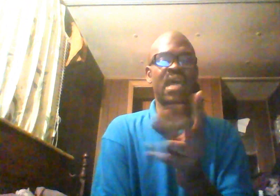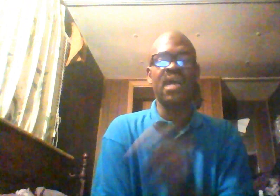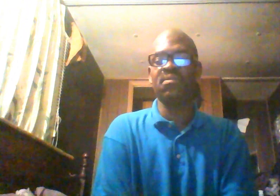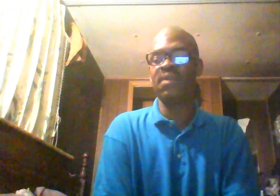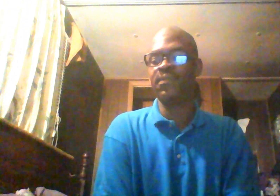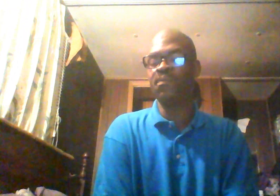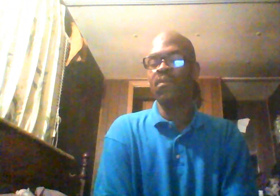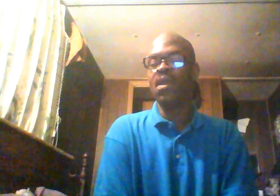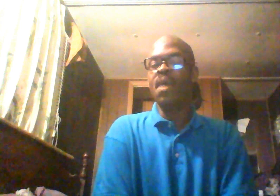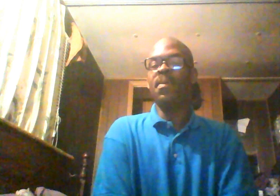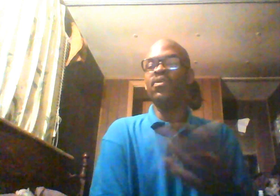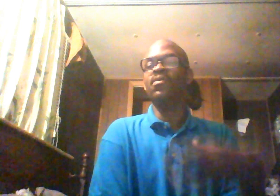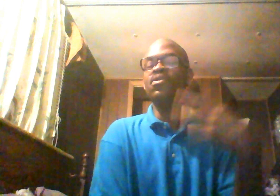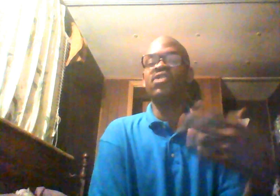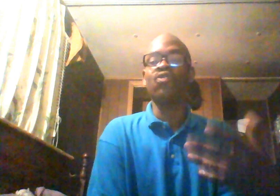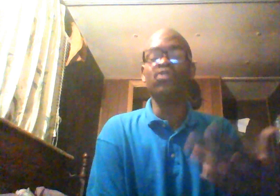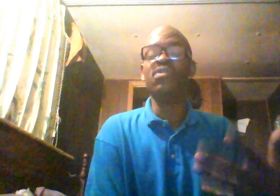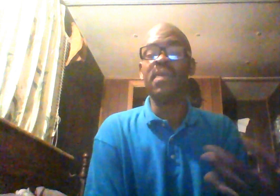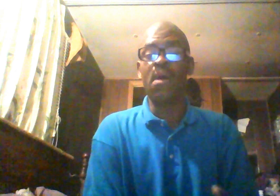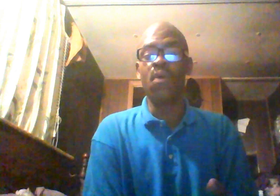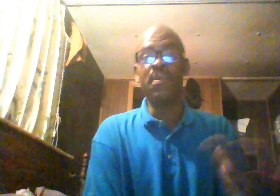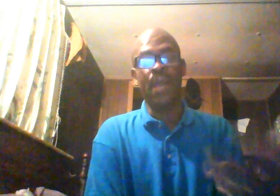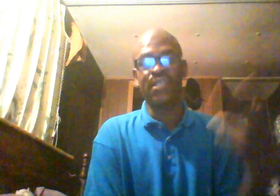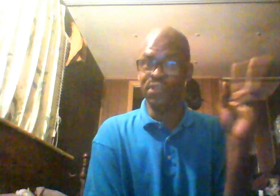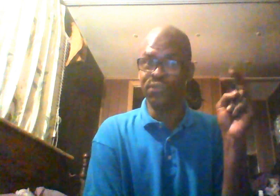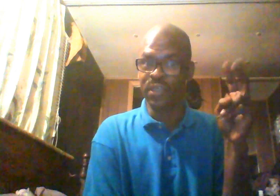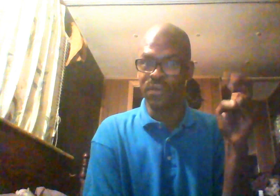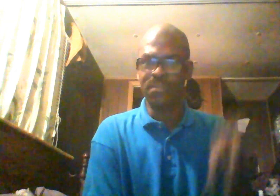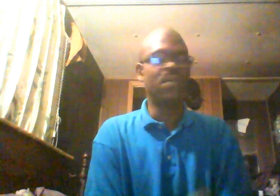died or whatever. But, when the music stores used to be in the mall, when people actually used to go to the mall,